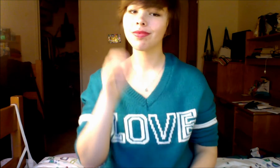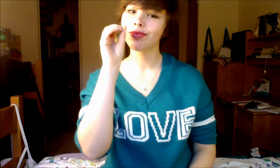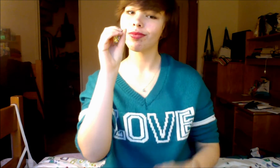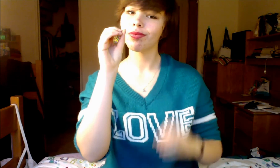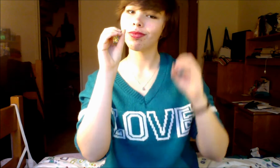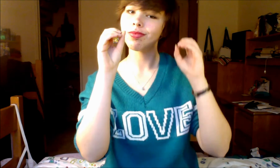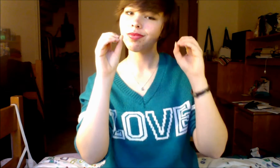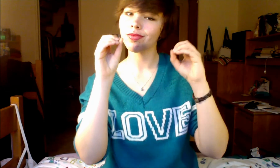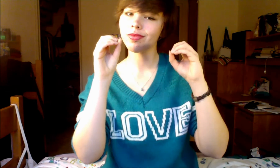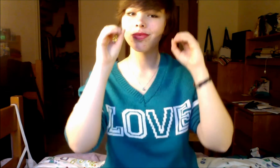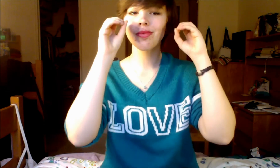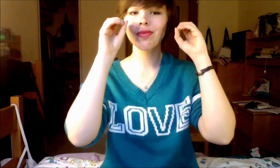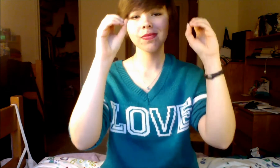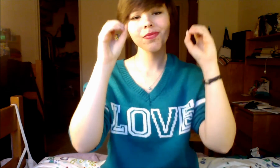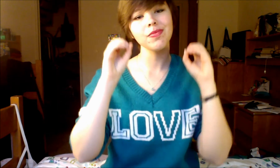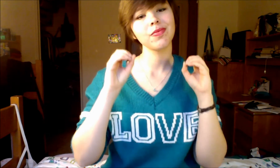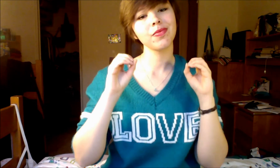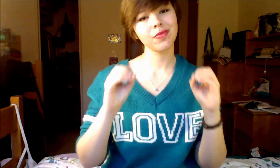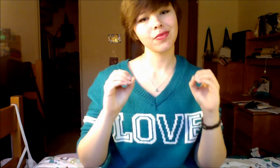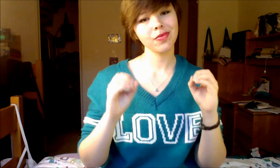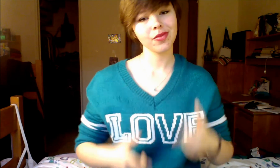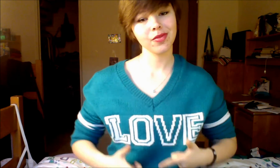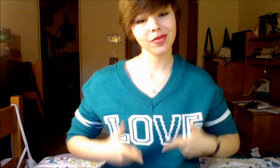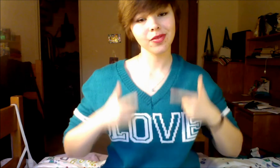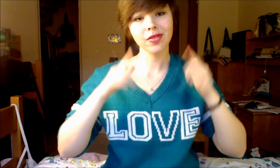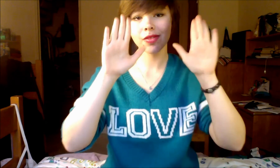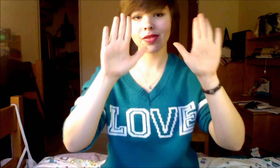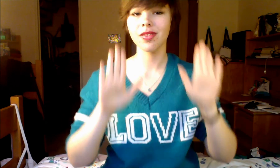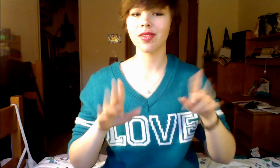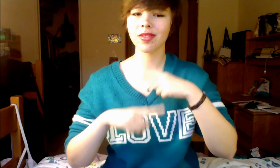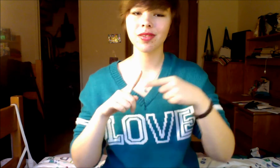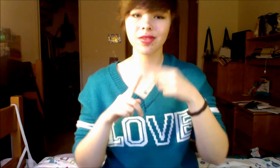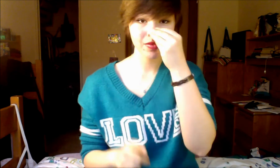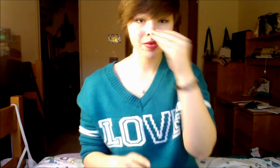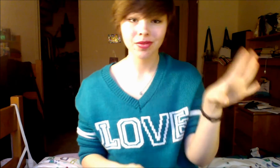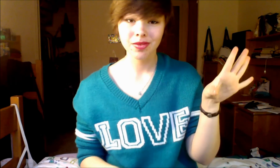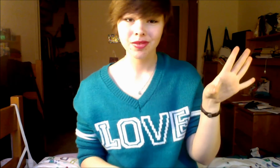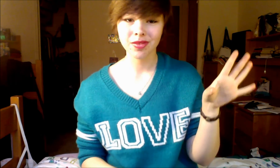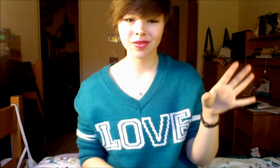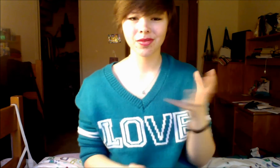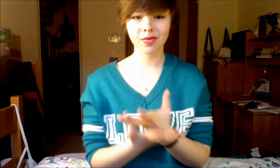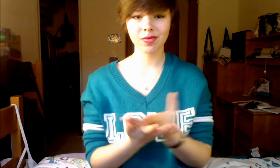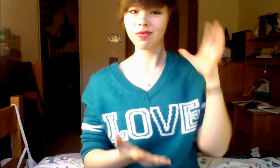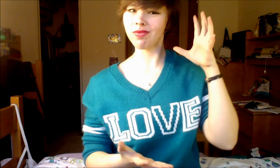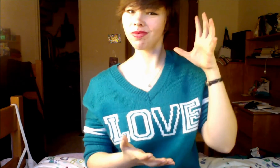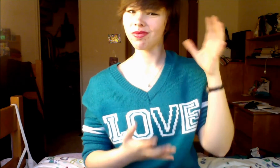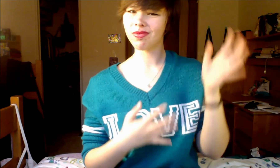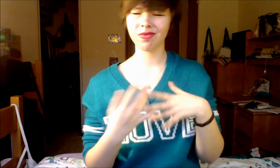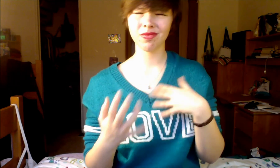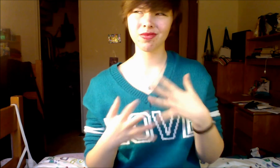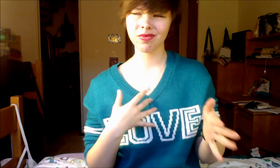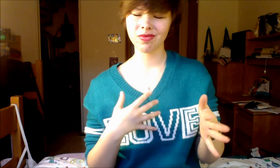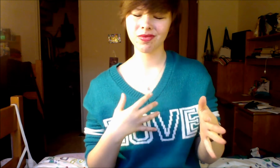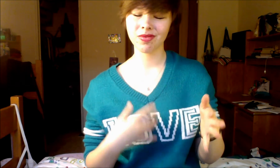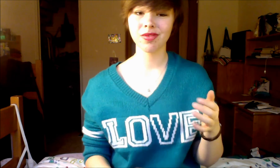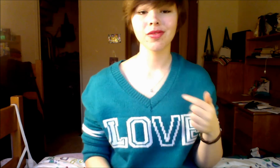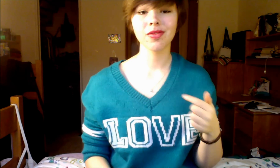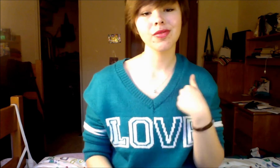Oh Oh Oh Oh Life is great without a care We aren't caught up in your love affair And we'll never